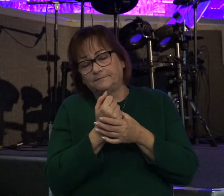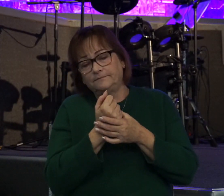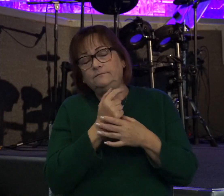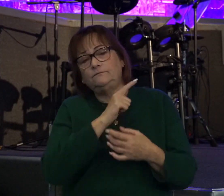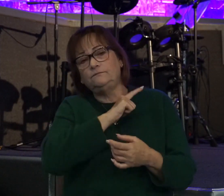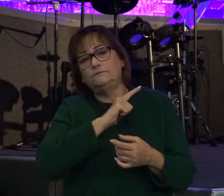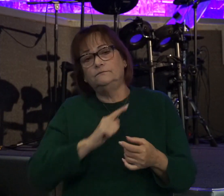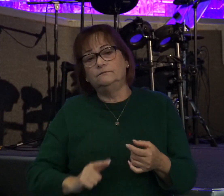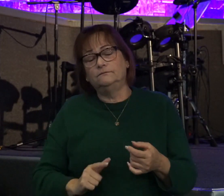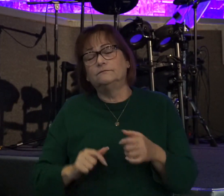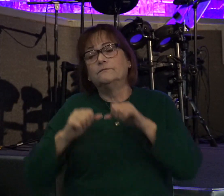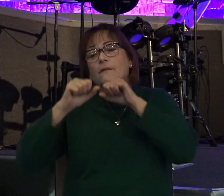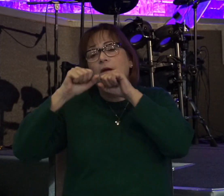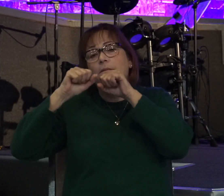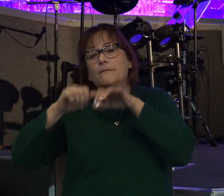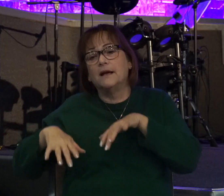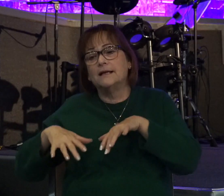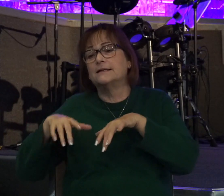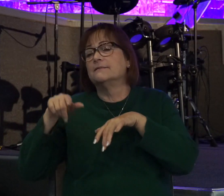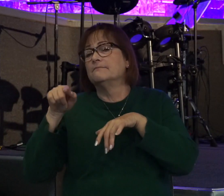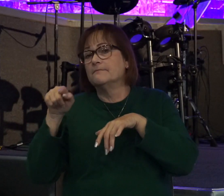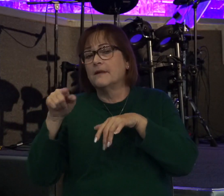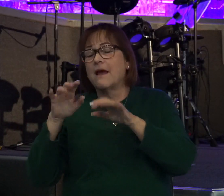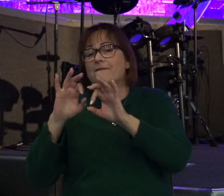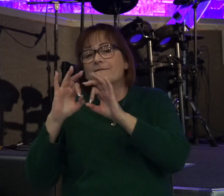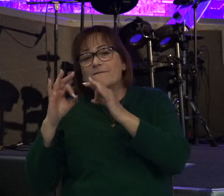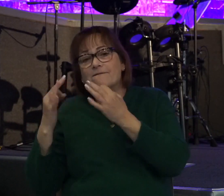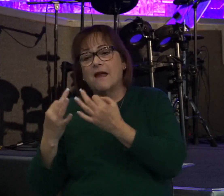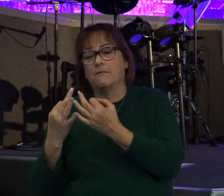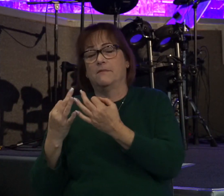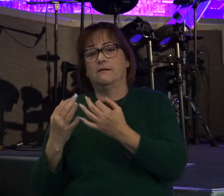blessed Obed-Edom and all his household.